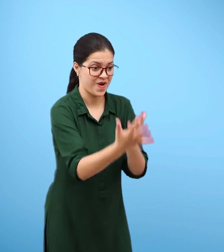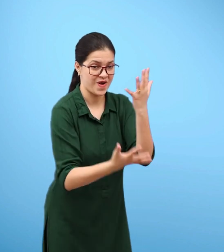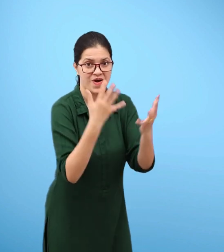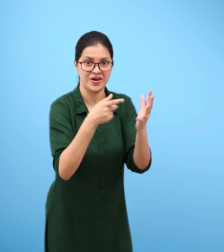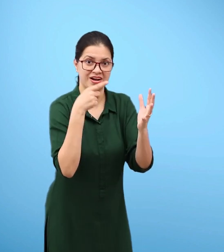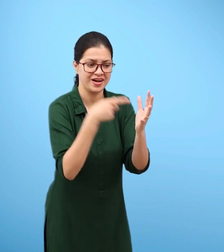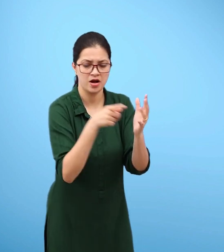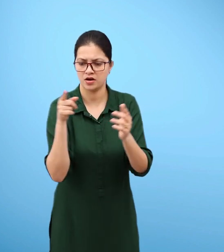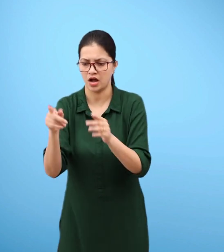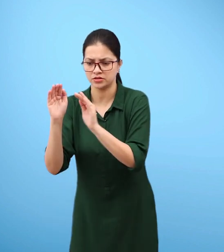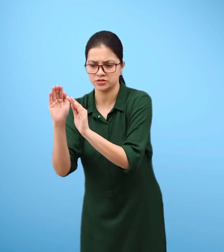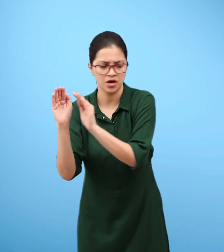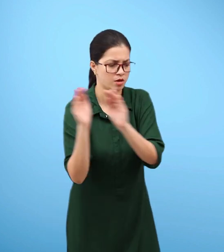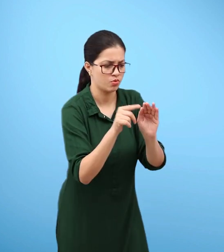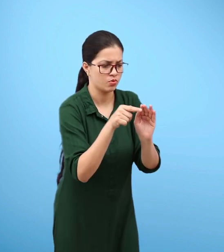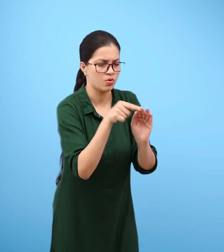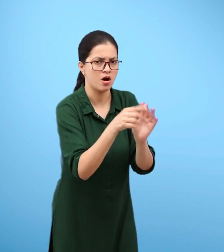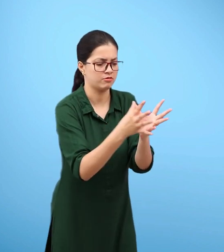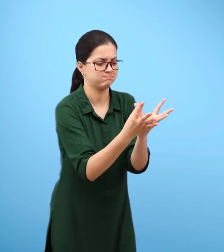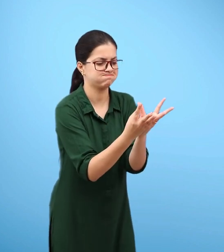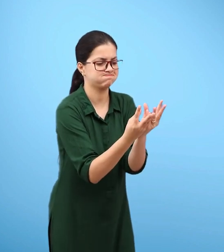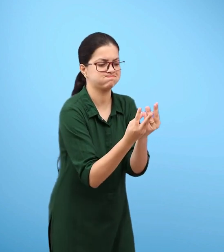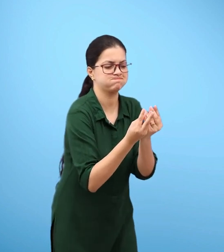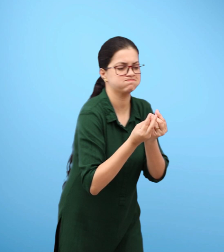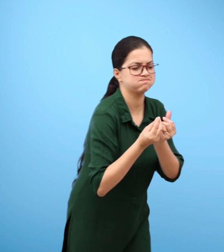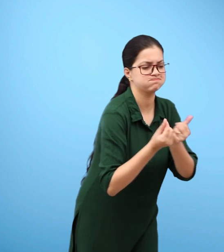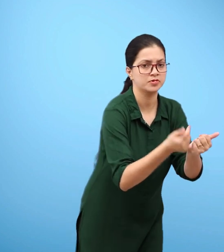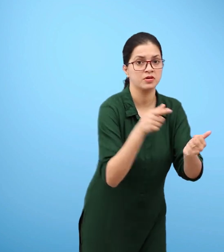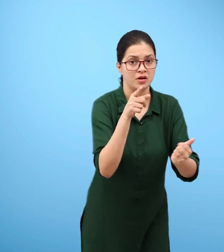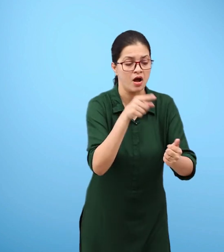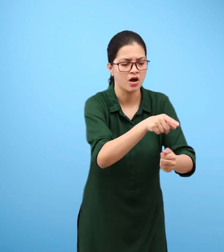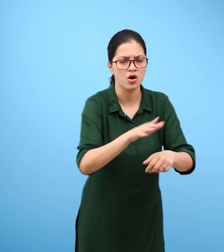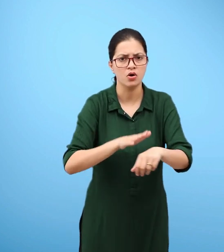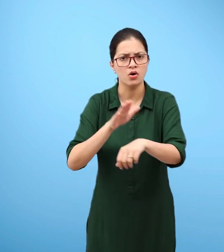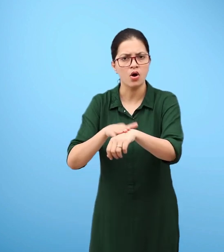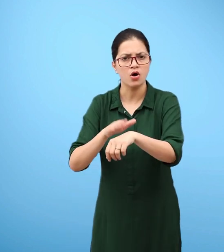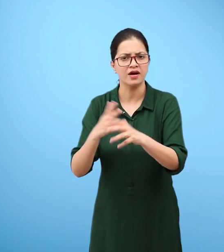The major part of air, which does not support burning candle, is nitrogen.